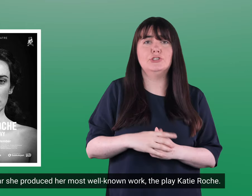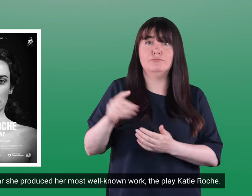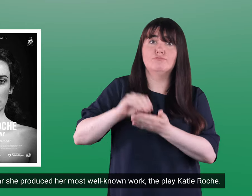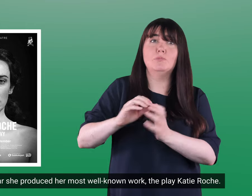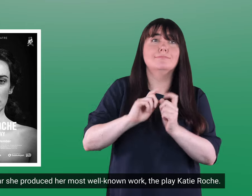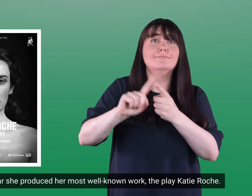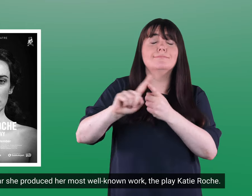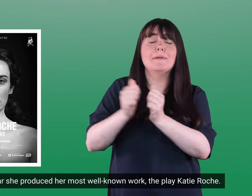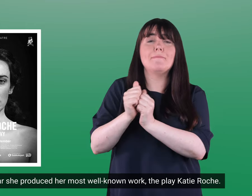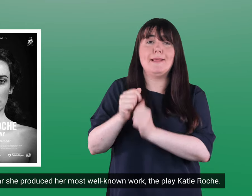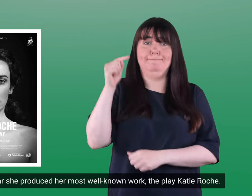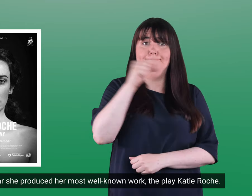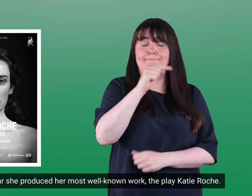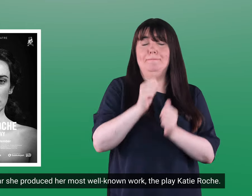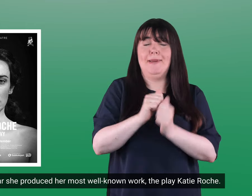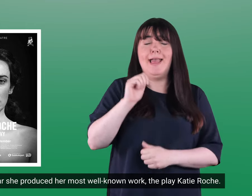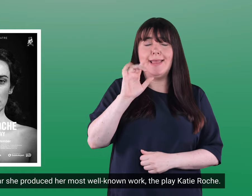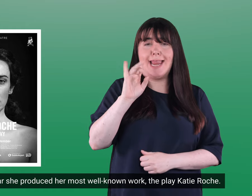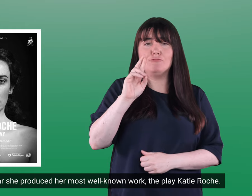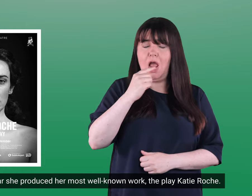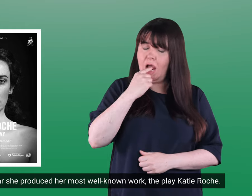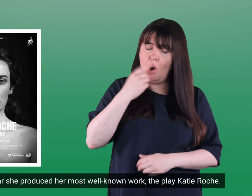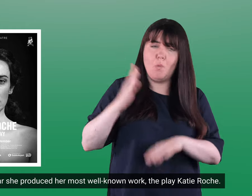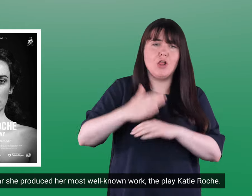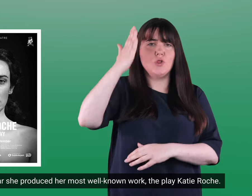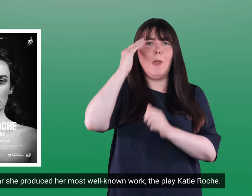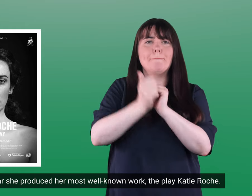This play was declared a masterpiece by at least one critic who wrote